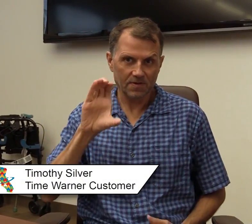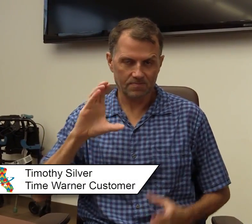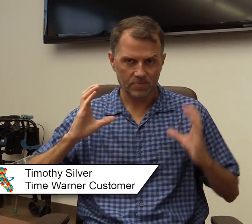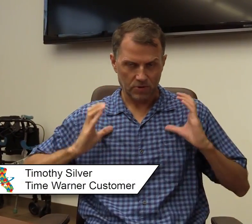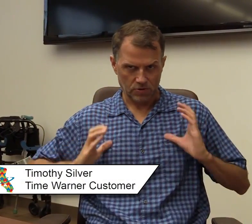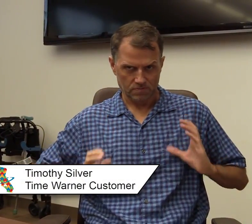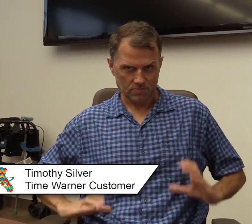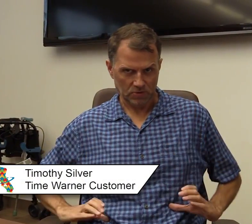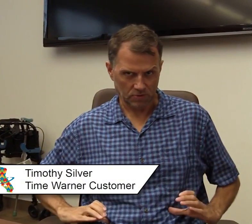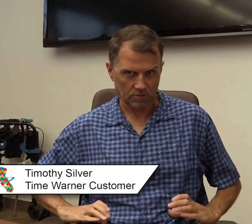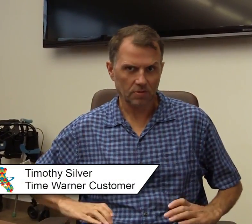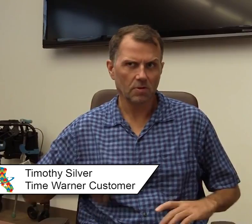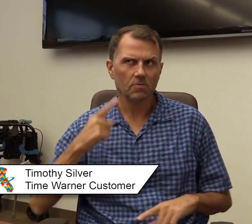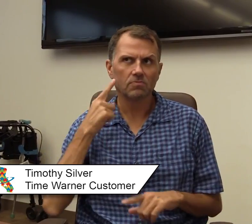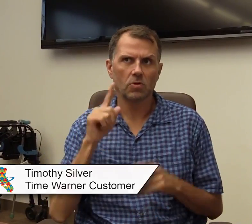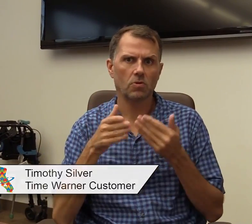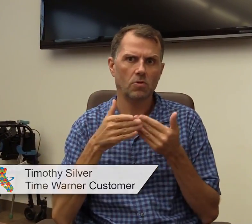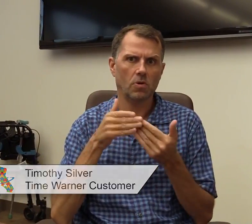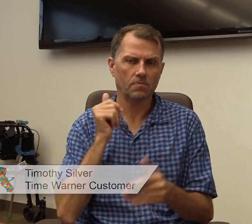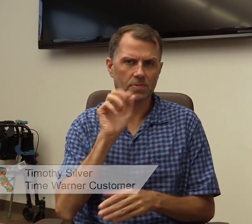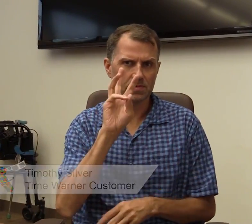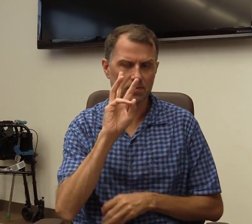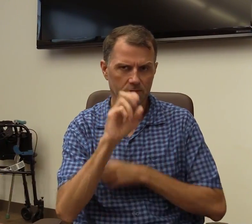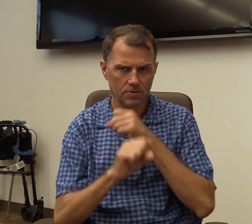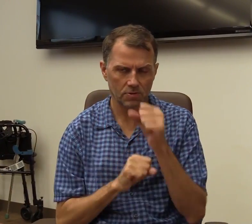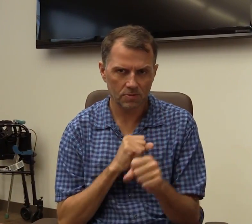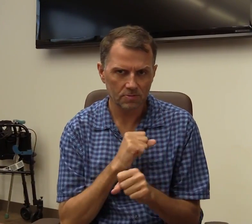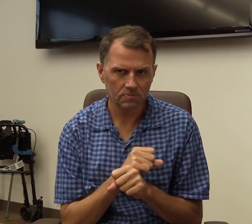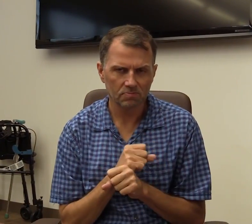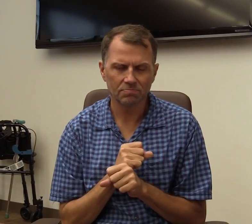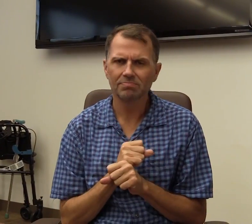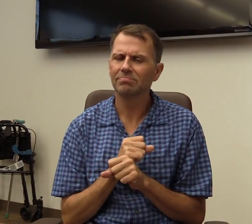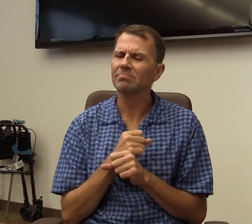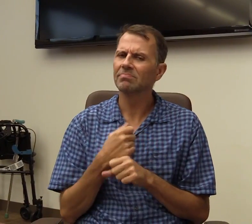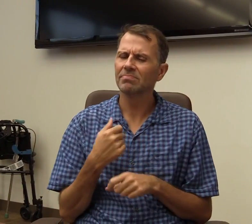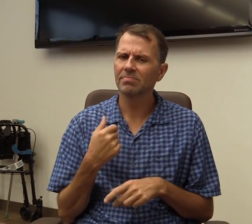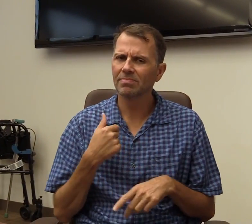I am a Time Warner customer for over six years.